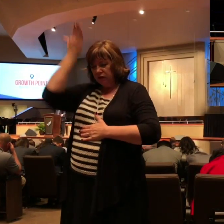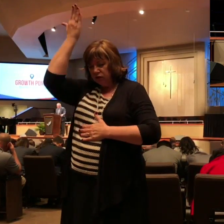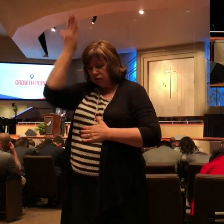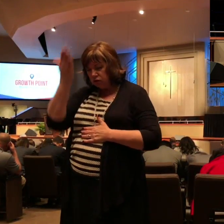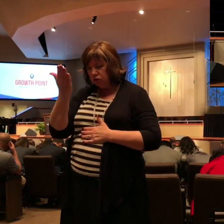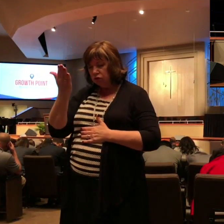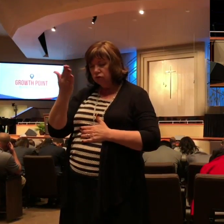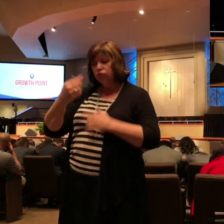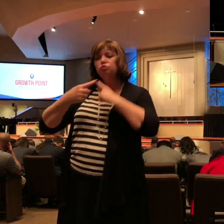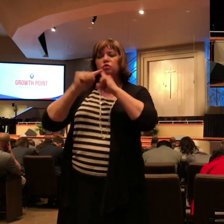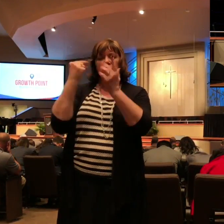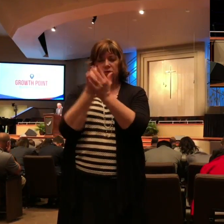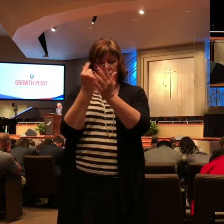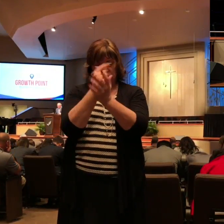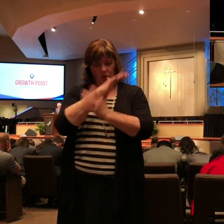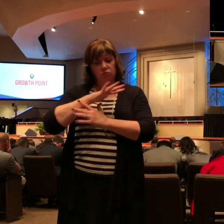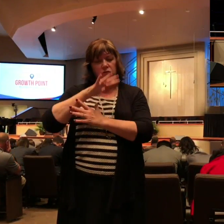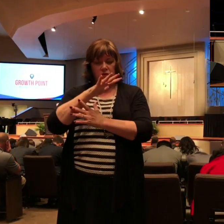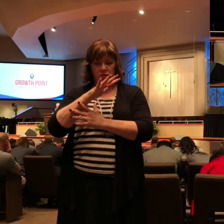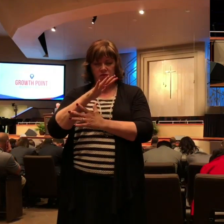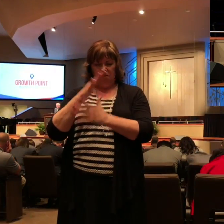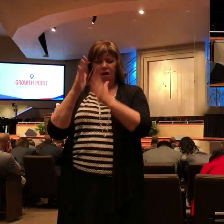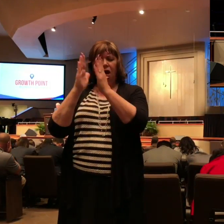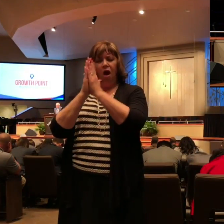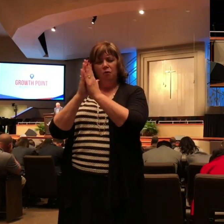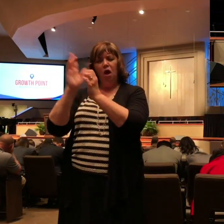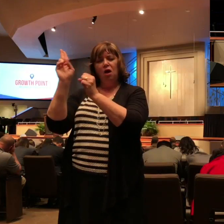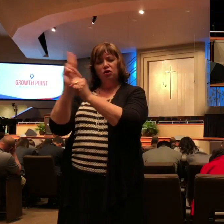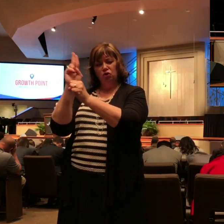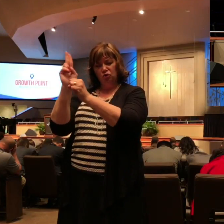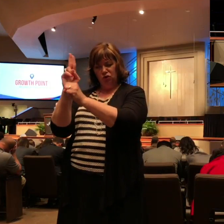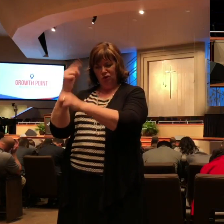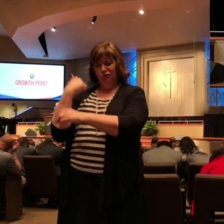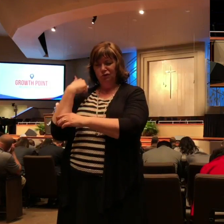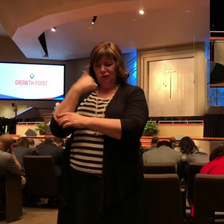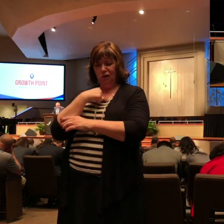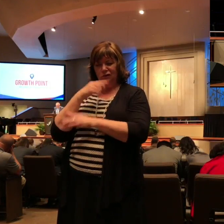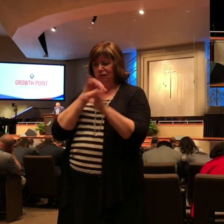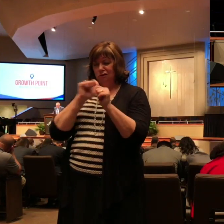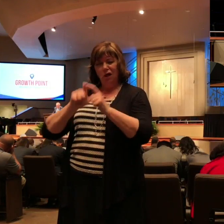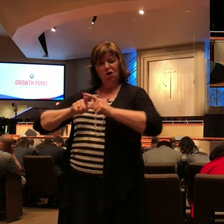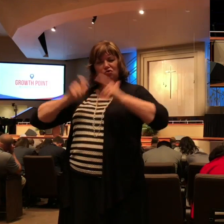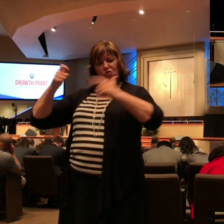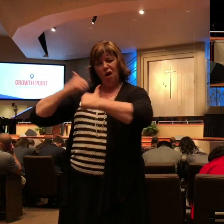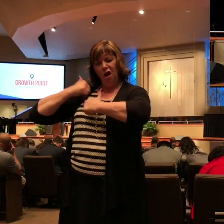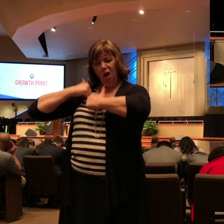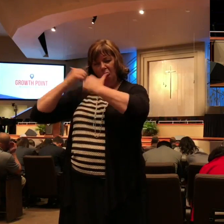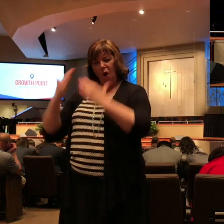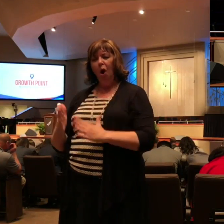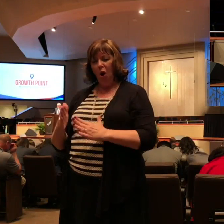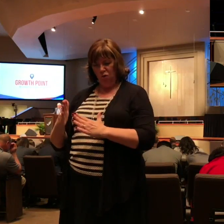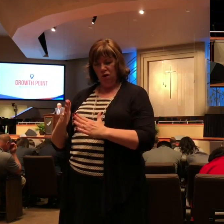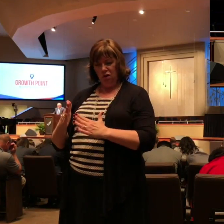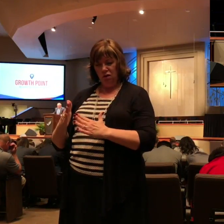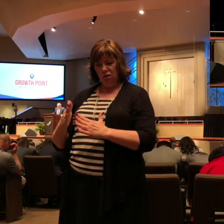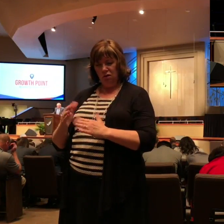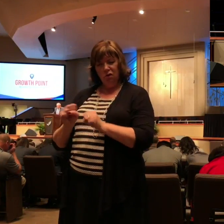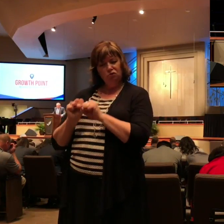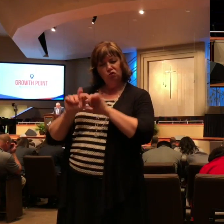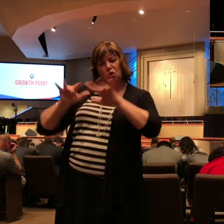gospel and I pray Lord that you would use our church as a mighty army to please you and to share